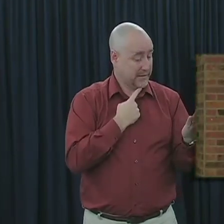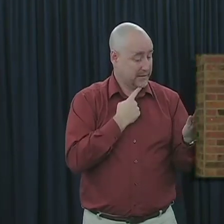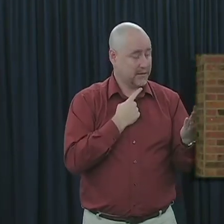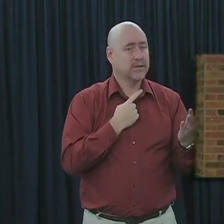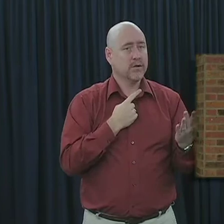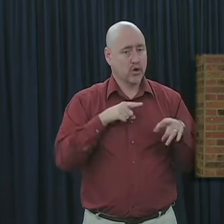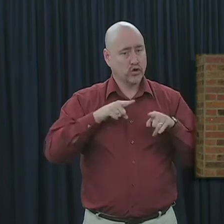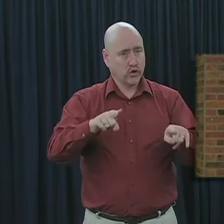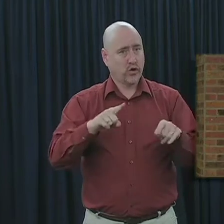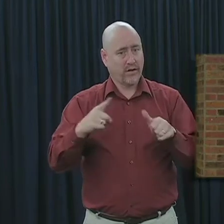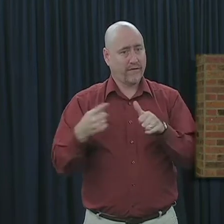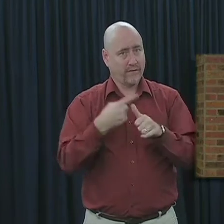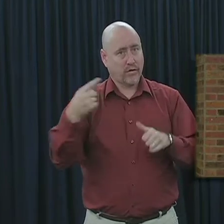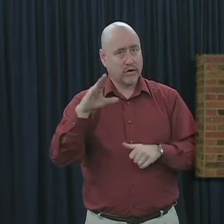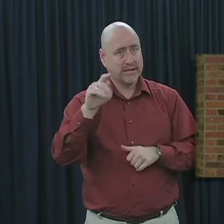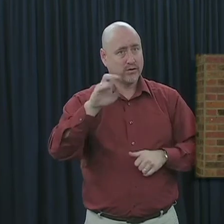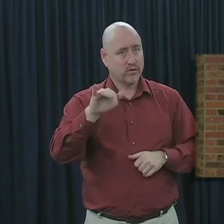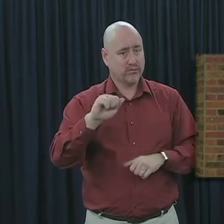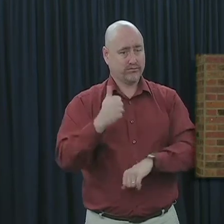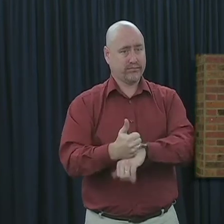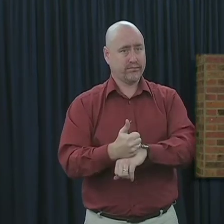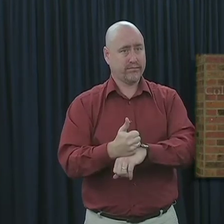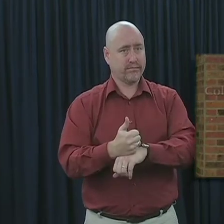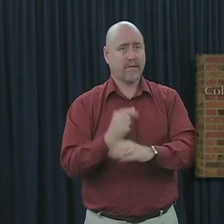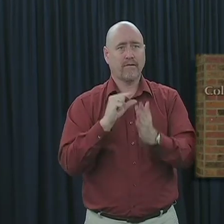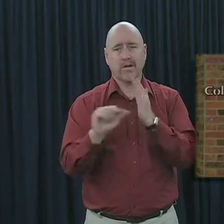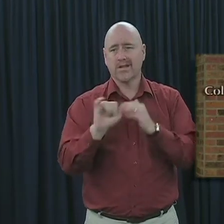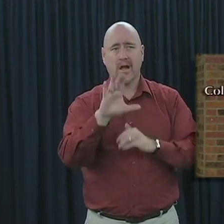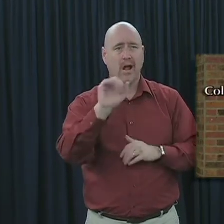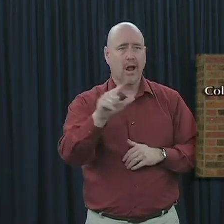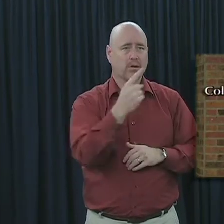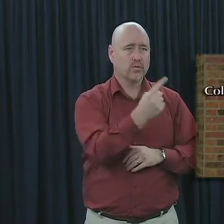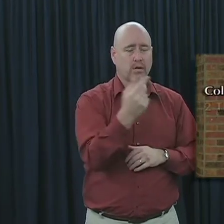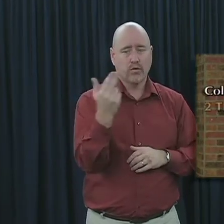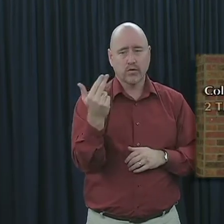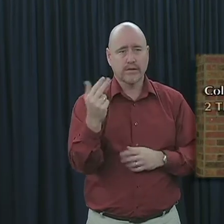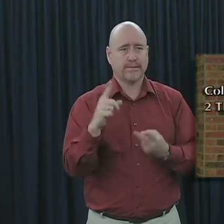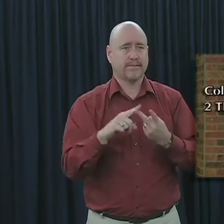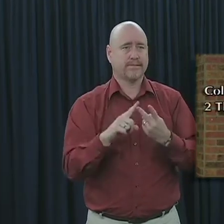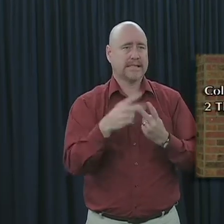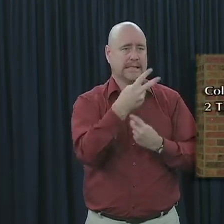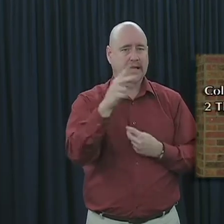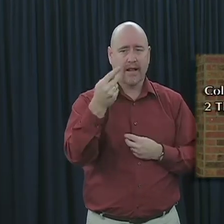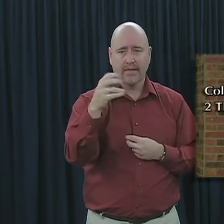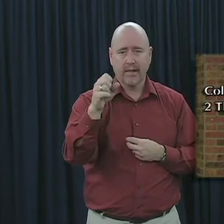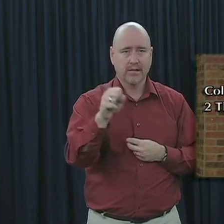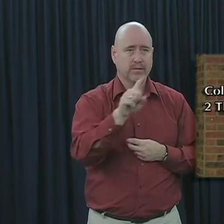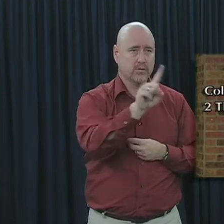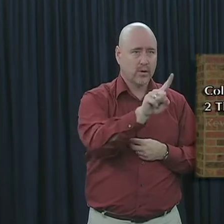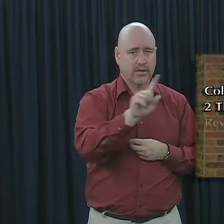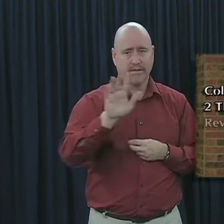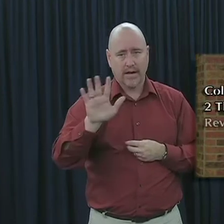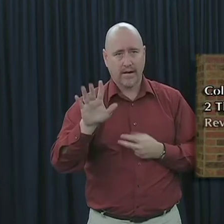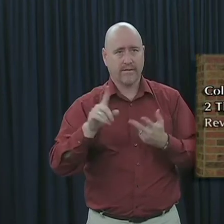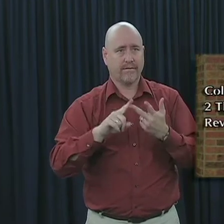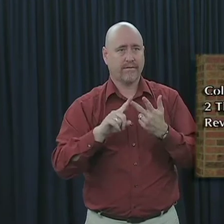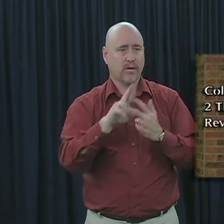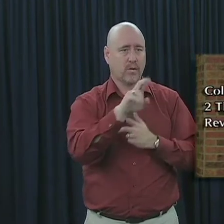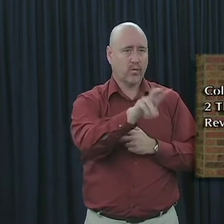existence during the first century. In passages like Colossians 1 13, 2 Thessalonians 1 verse 5, and Revelation